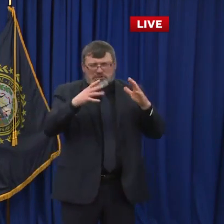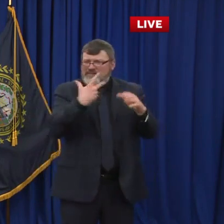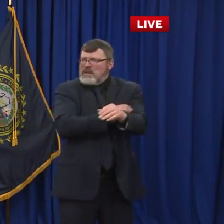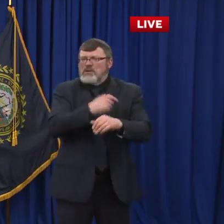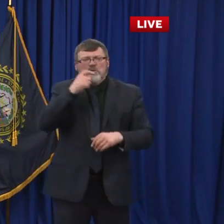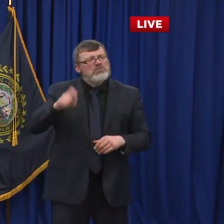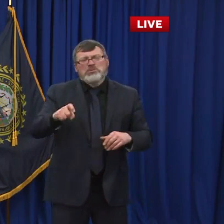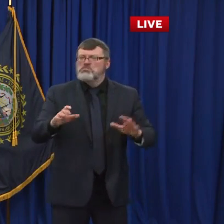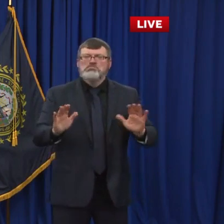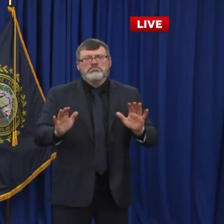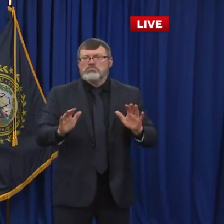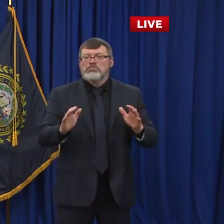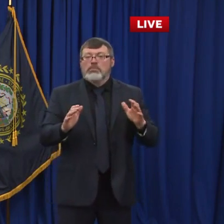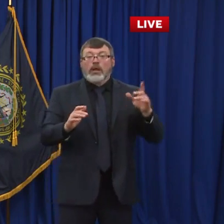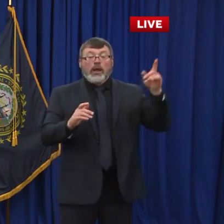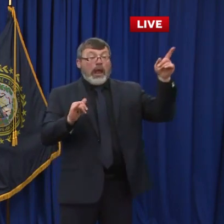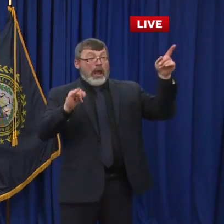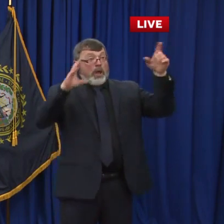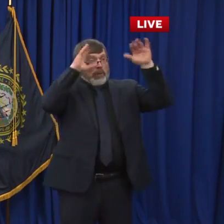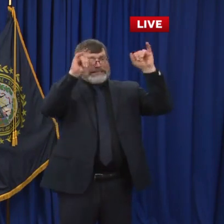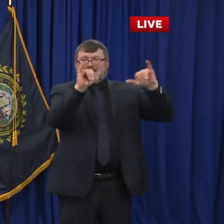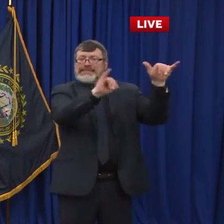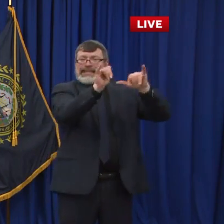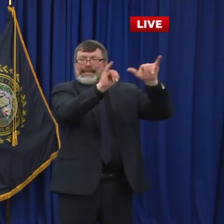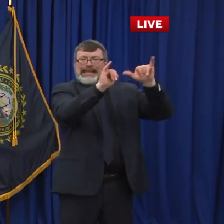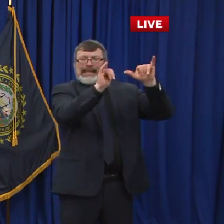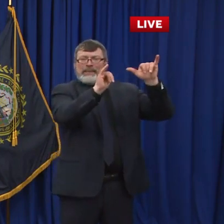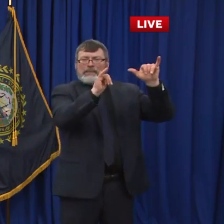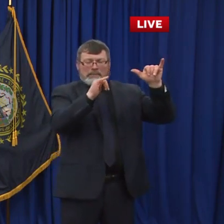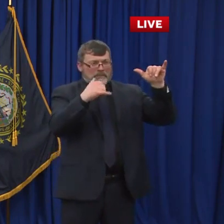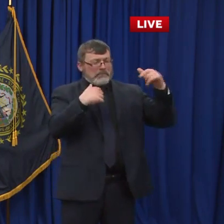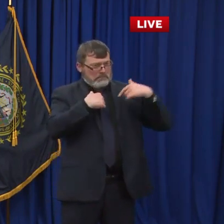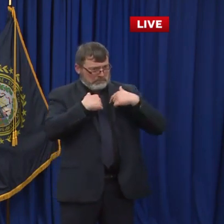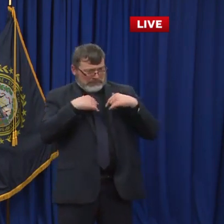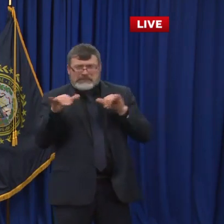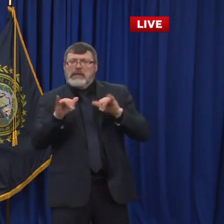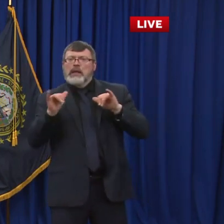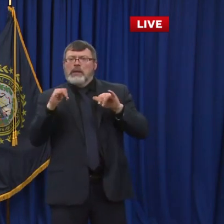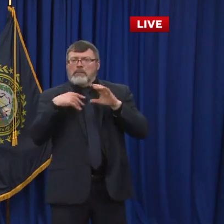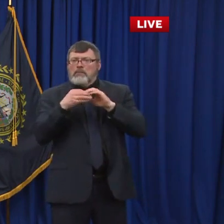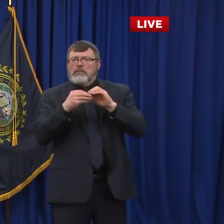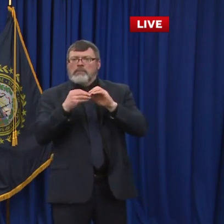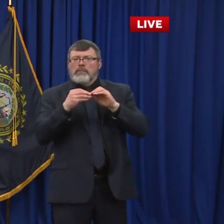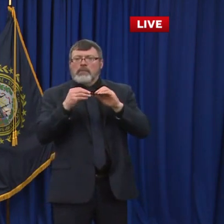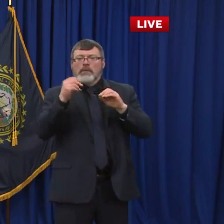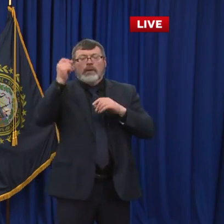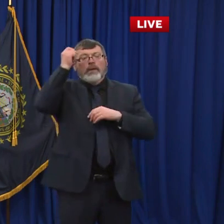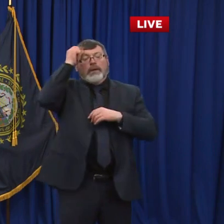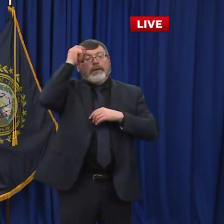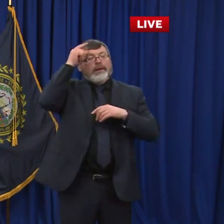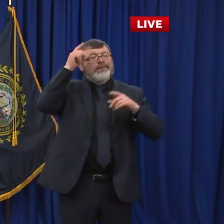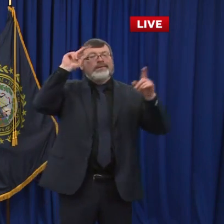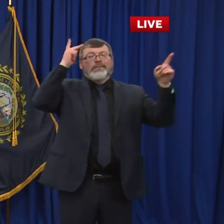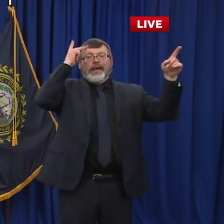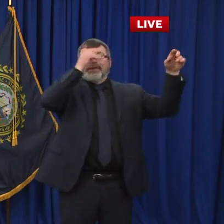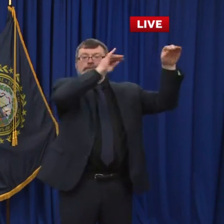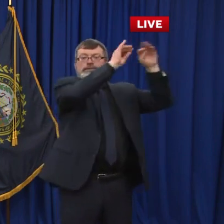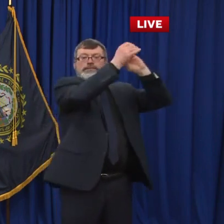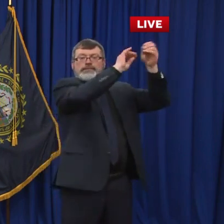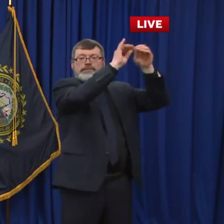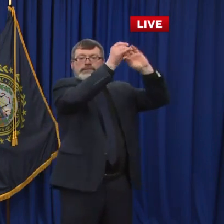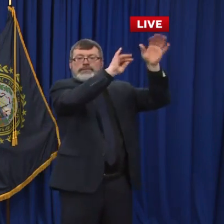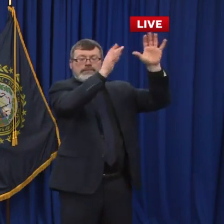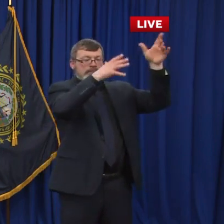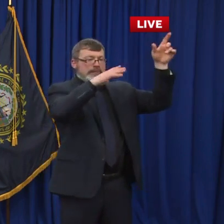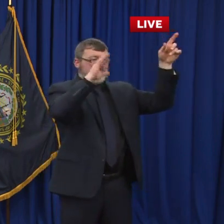The president has said that the CDC director has said that and then they I think politics got in the way and they tend to back away from that. So they've let politics